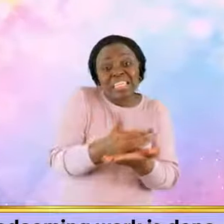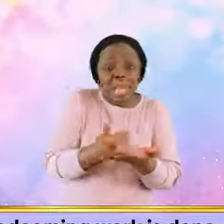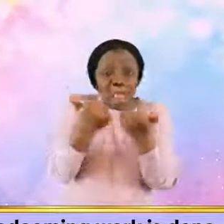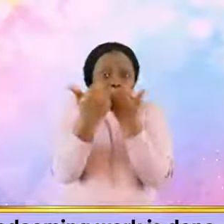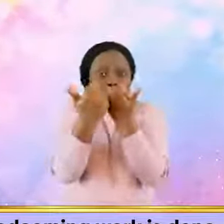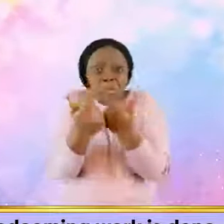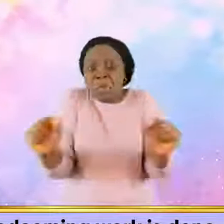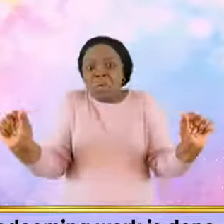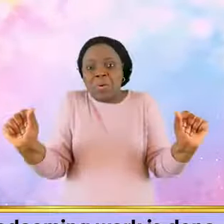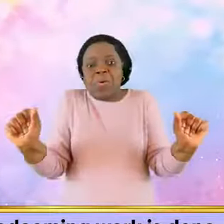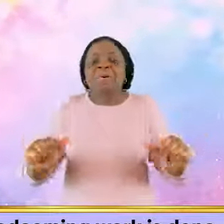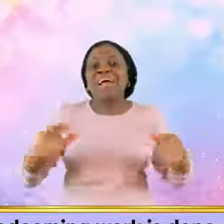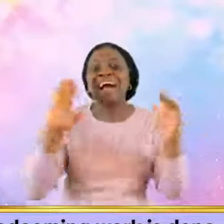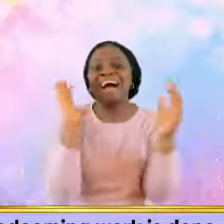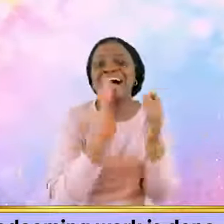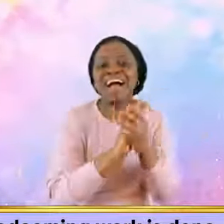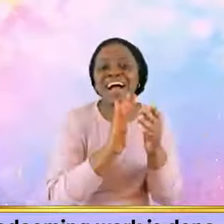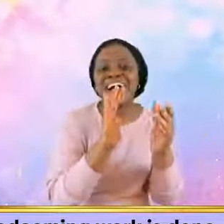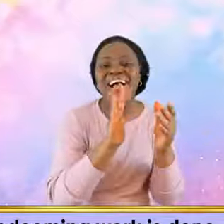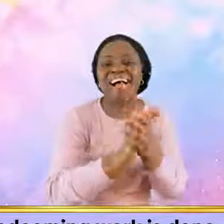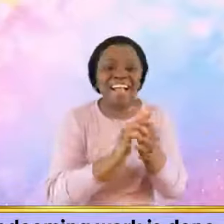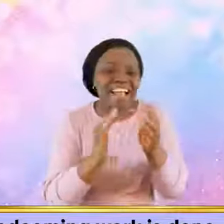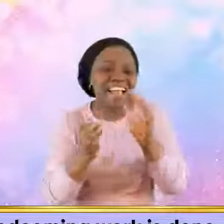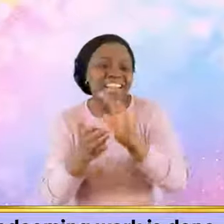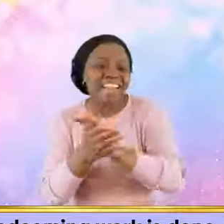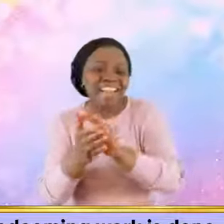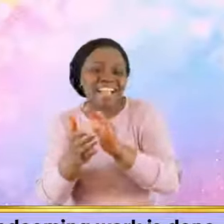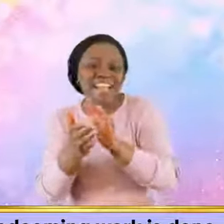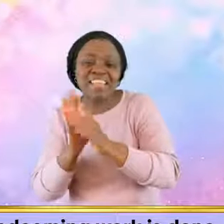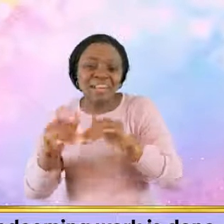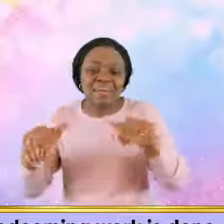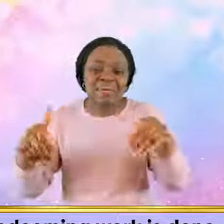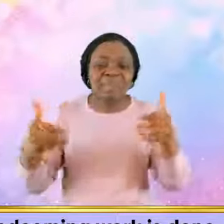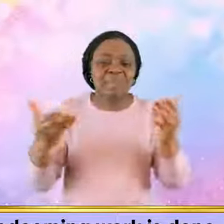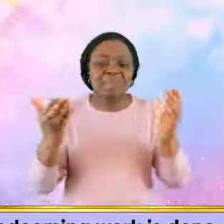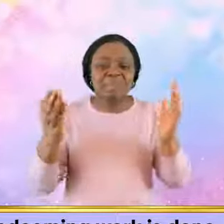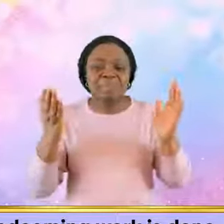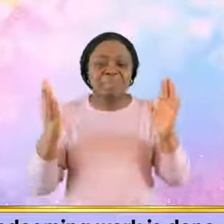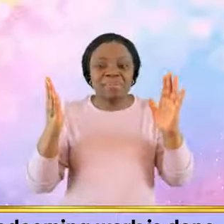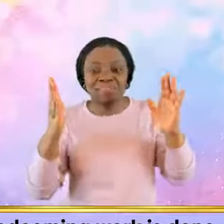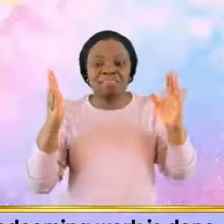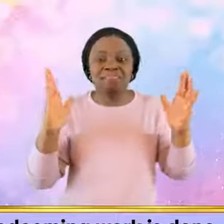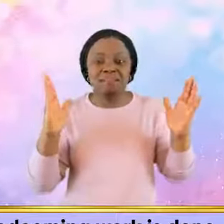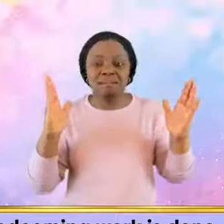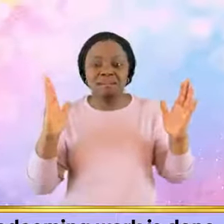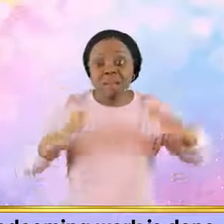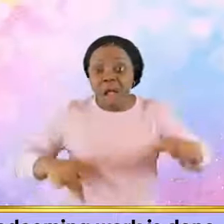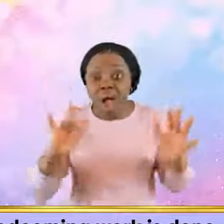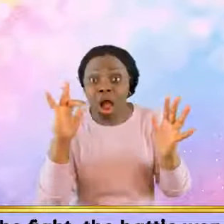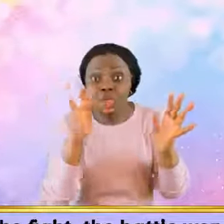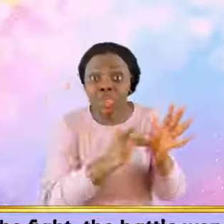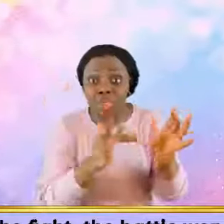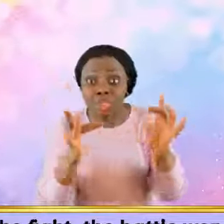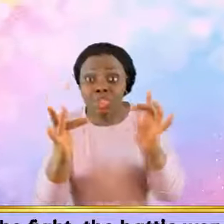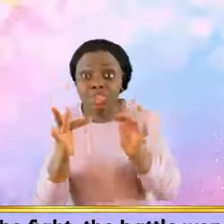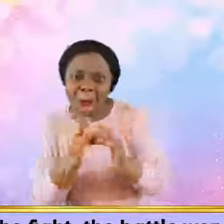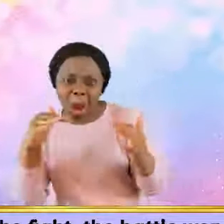is done, Alleluia! 7 Forge the